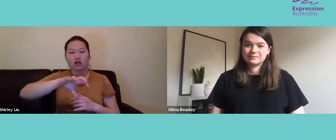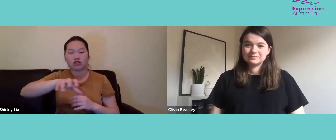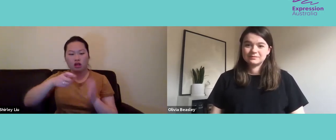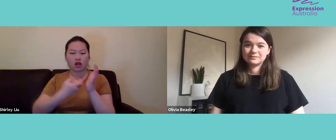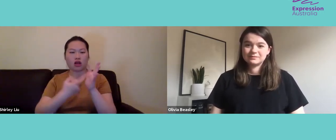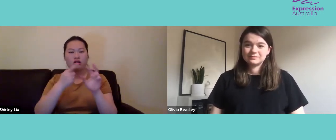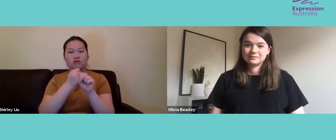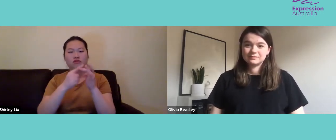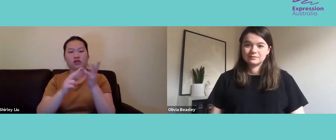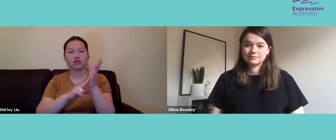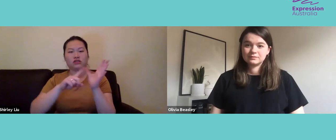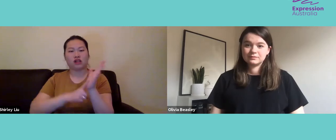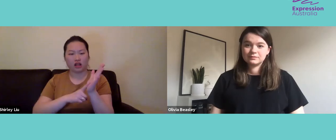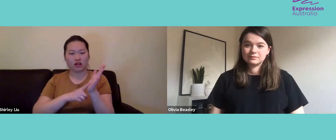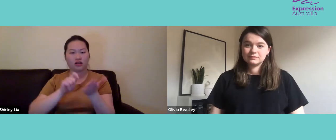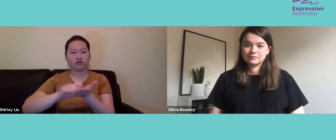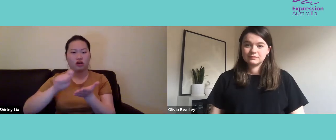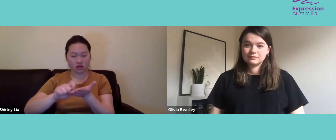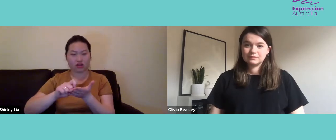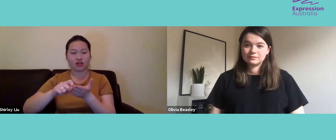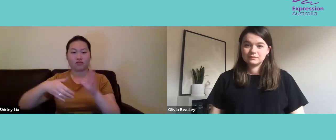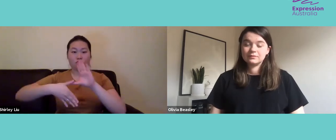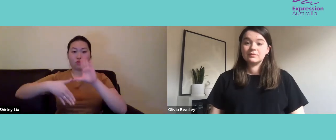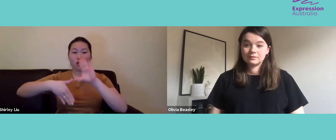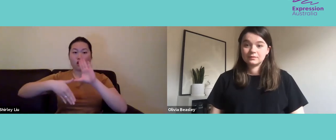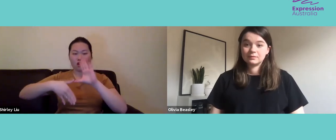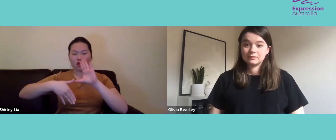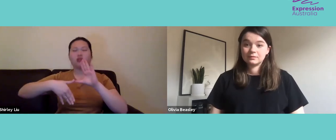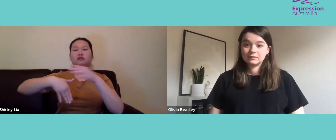the youth regional office in South America.